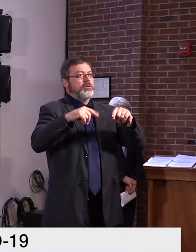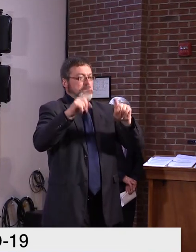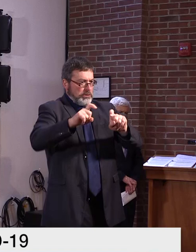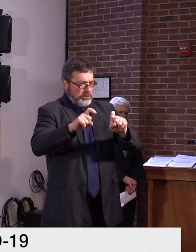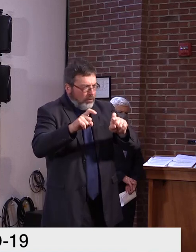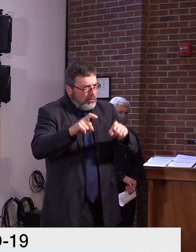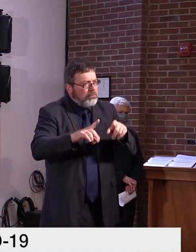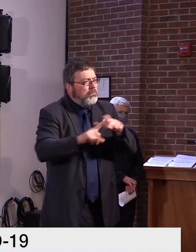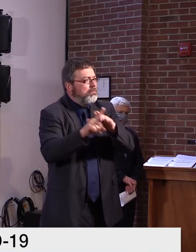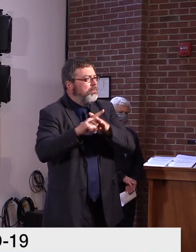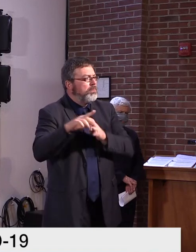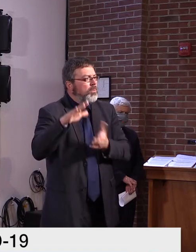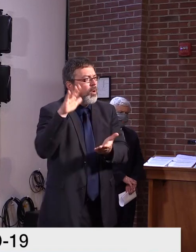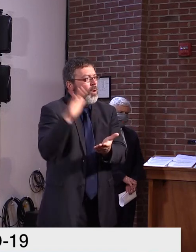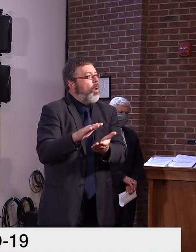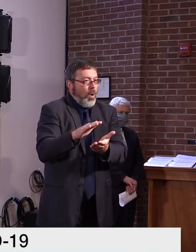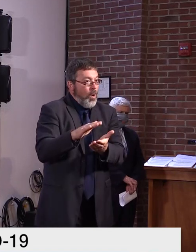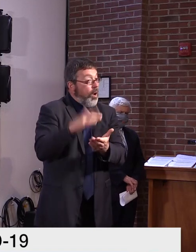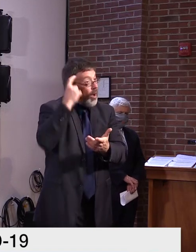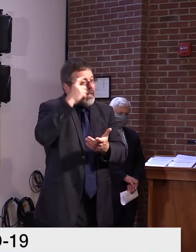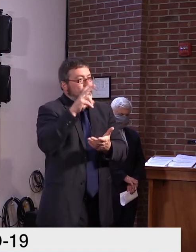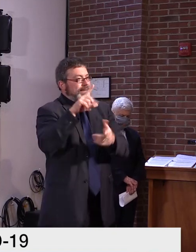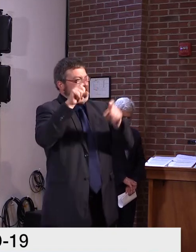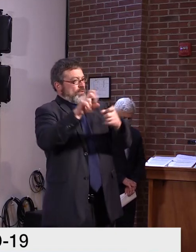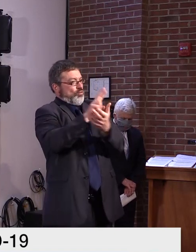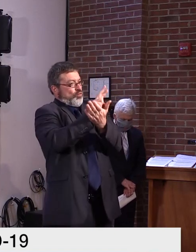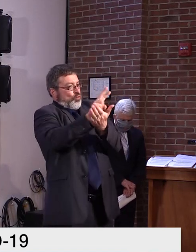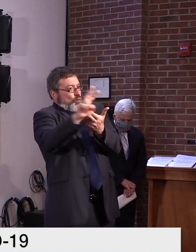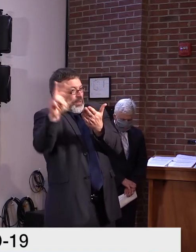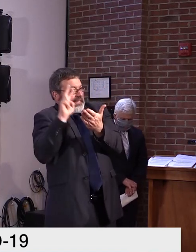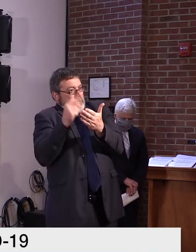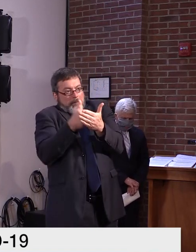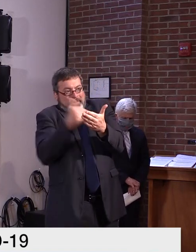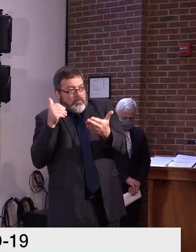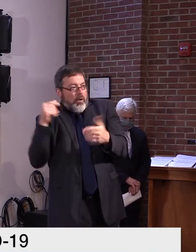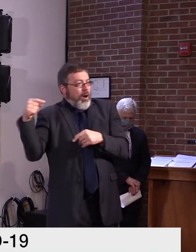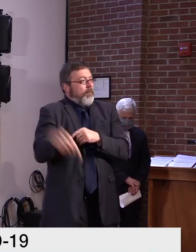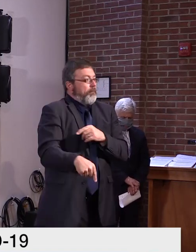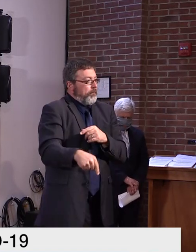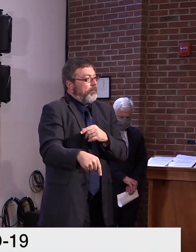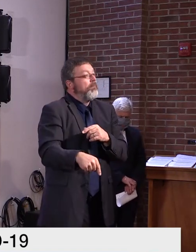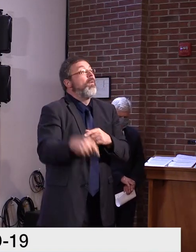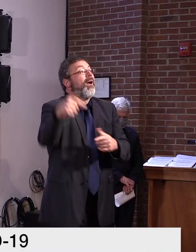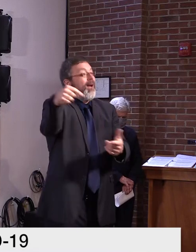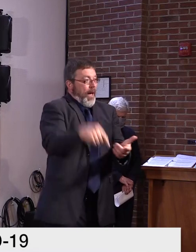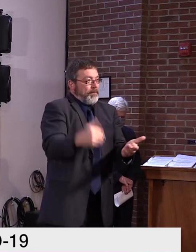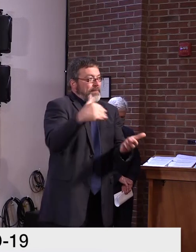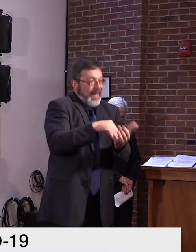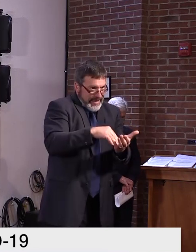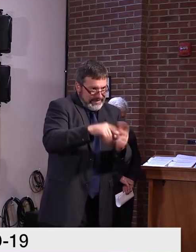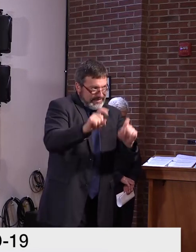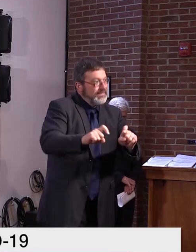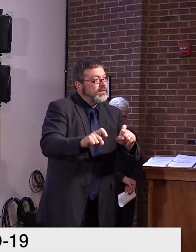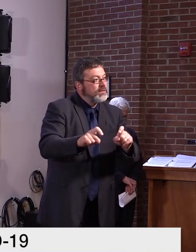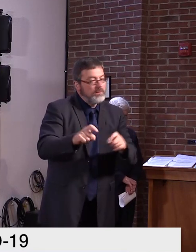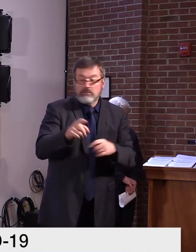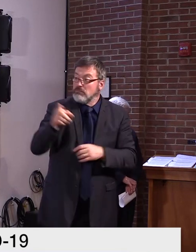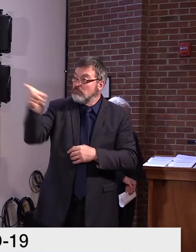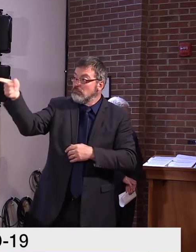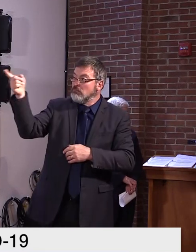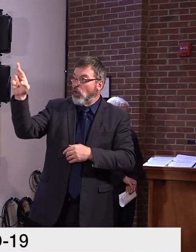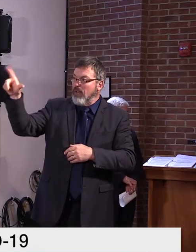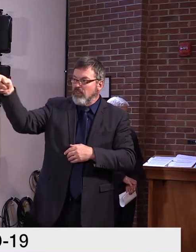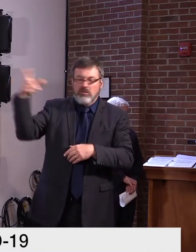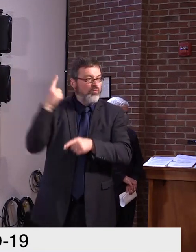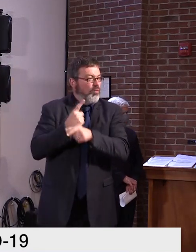before they came. And, uh, we can thank Dr. Levine and his team for requiring that in the guidelines. And,